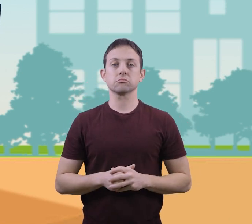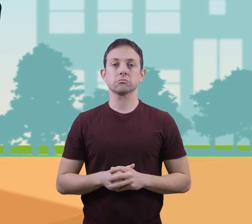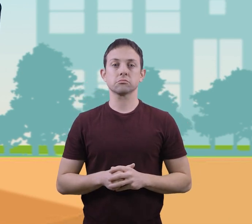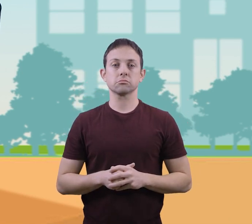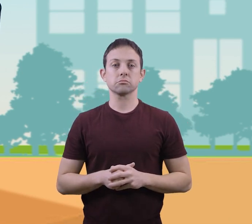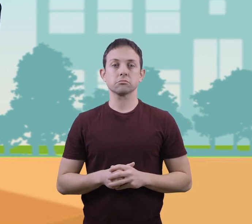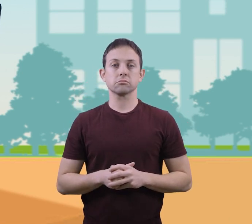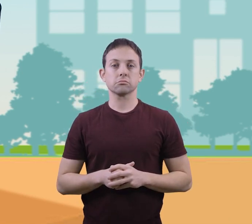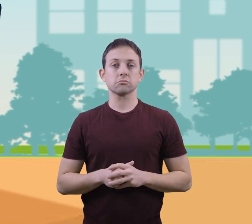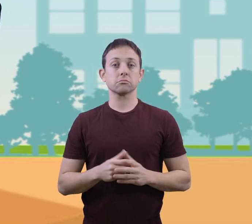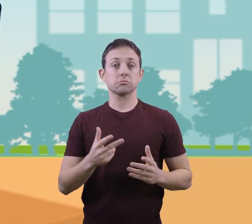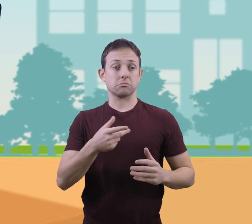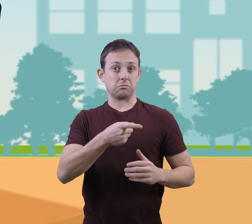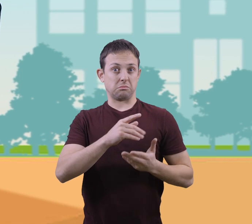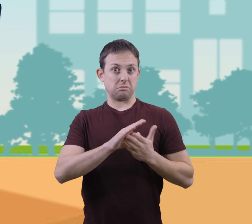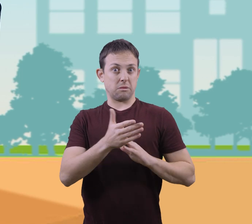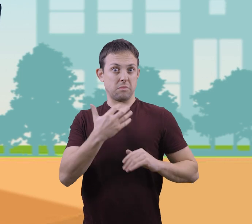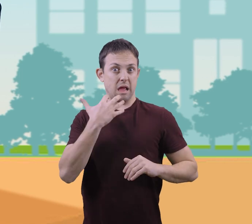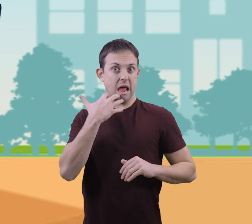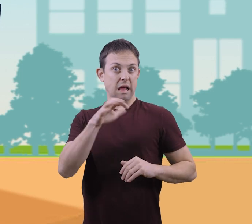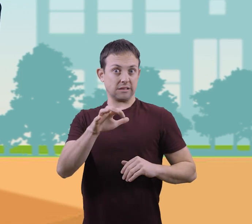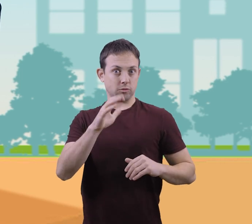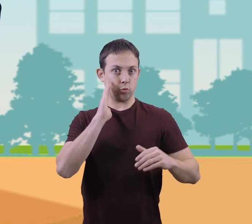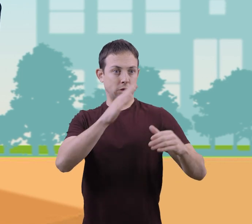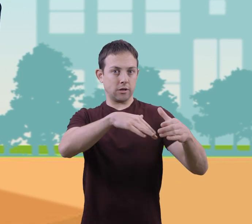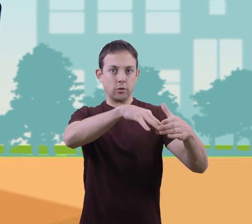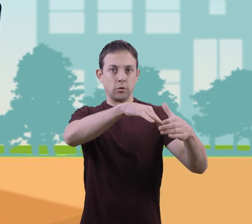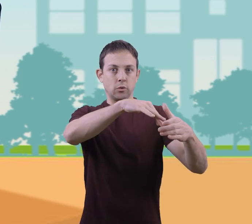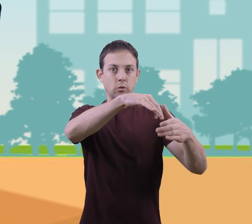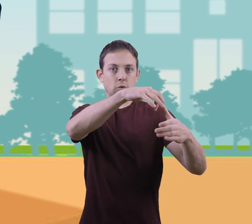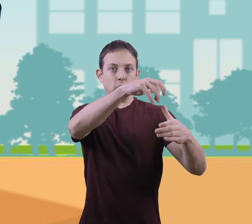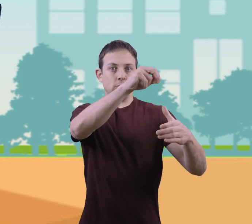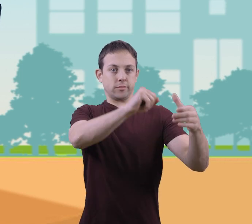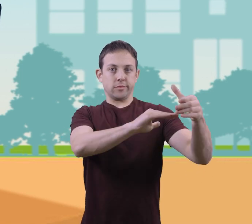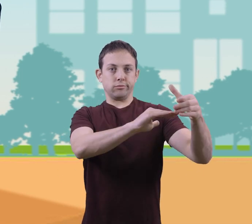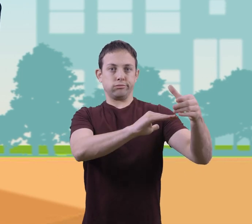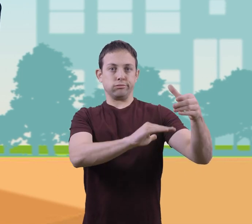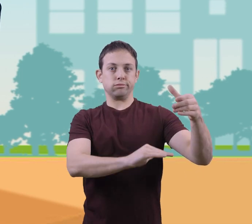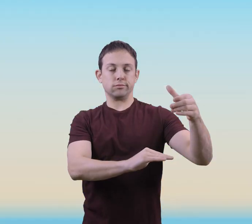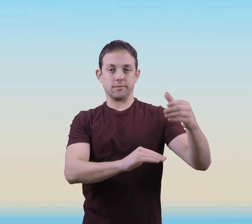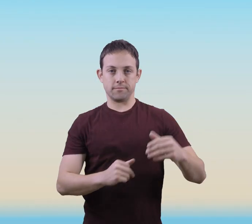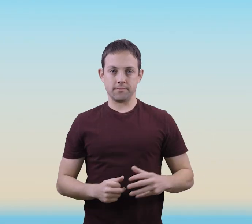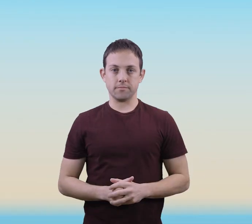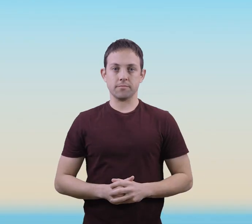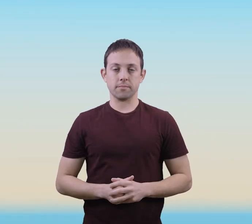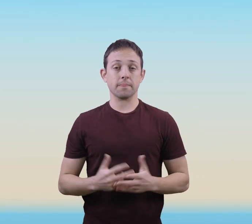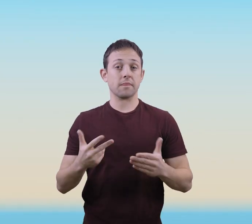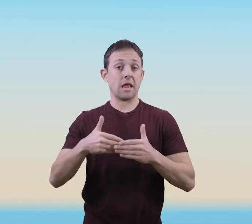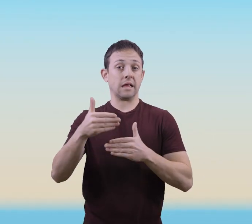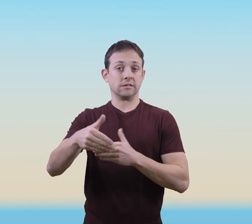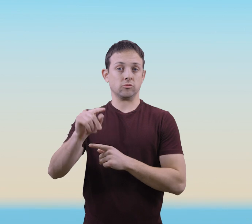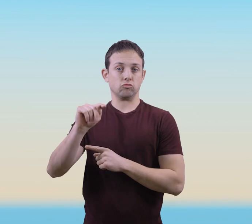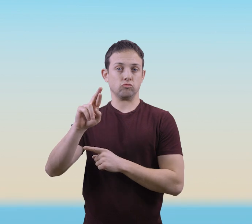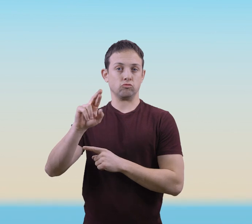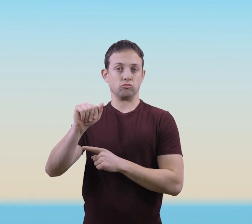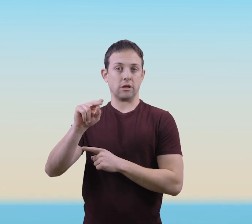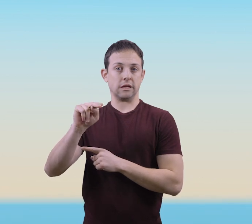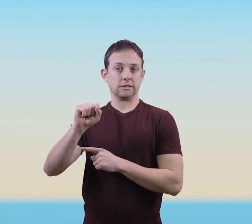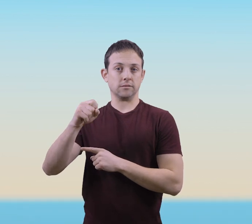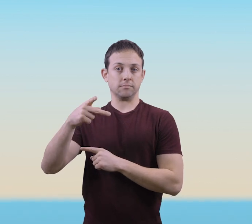Once it gets hot enough, it will evaporate. Next up, transpiration.